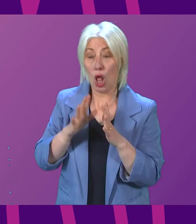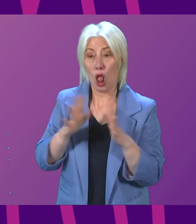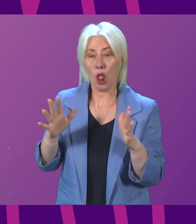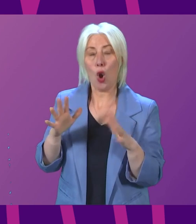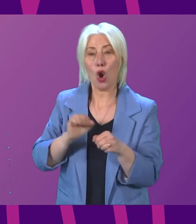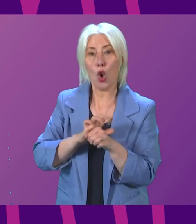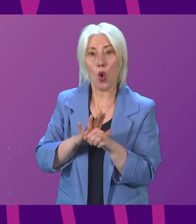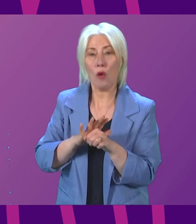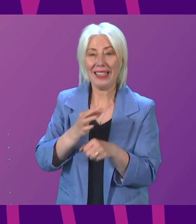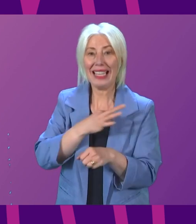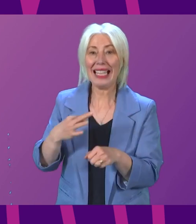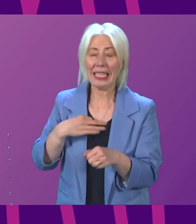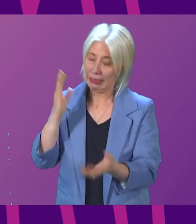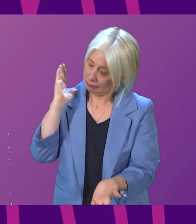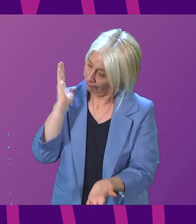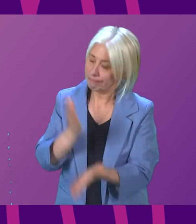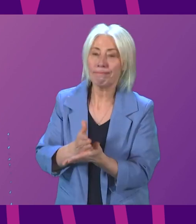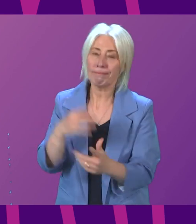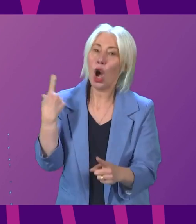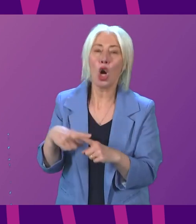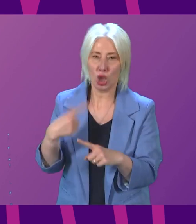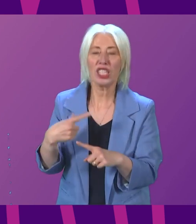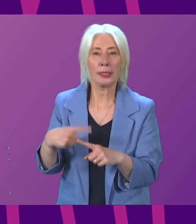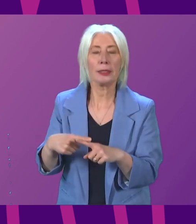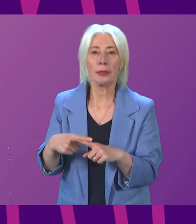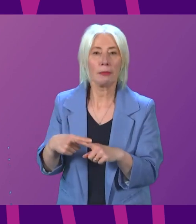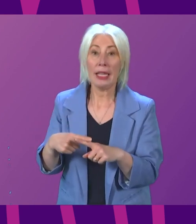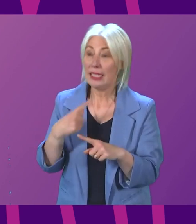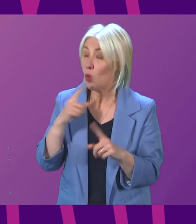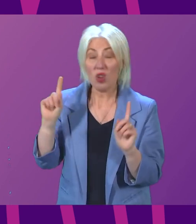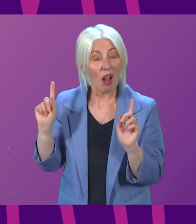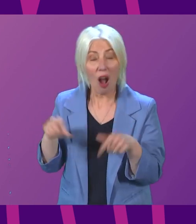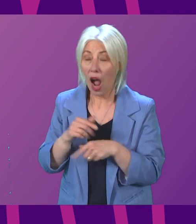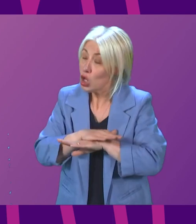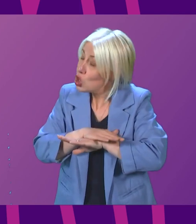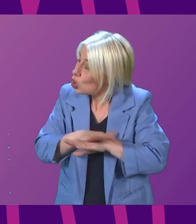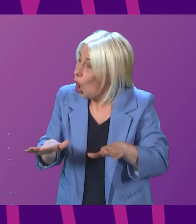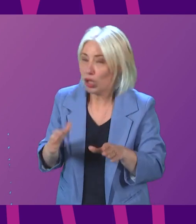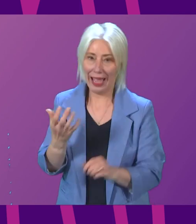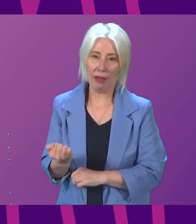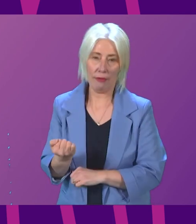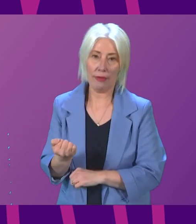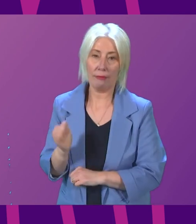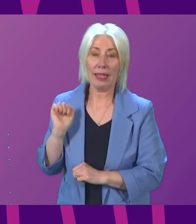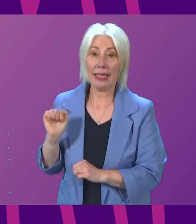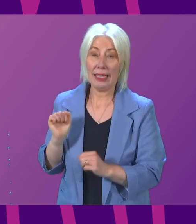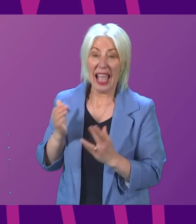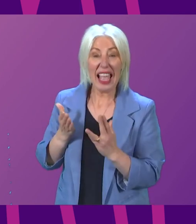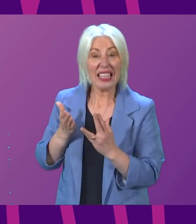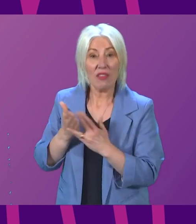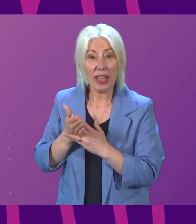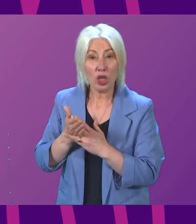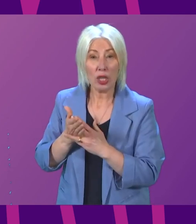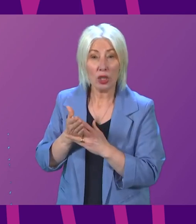clinics was absolute and it was urgent. We cannot not do this, he said. His intervention destroys the